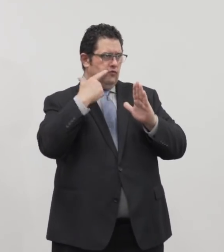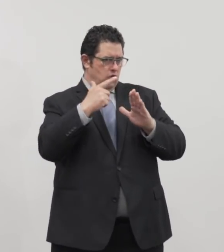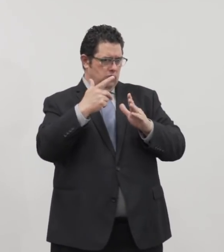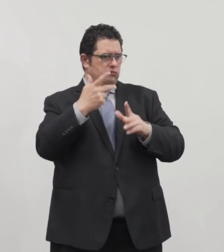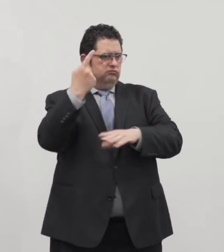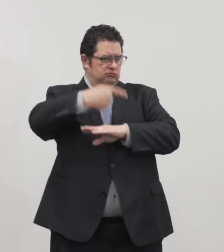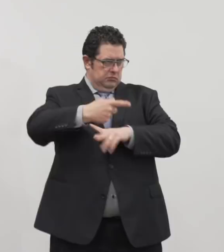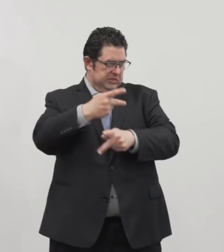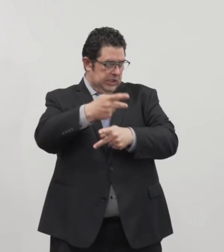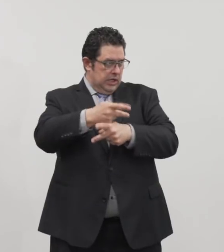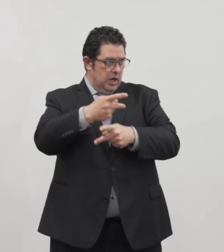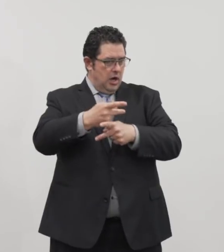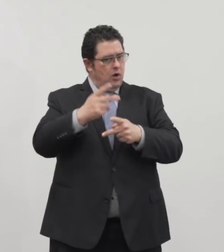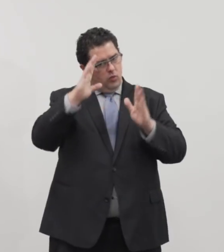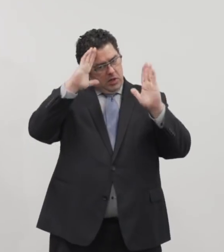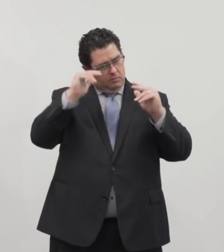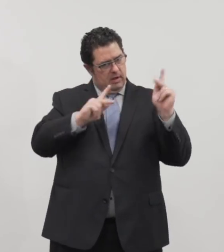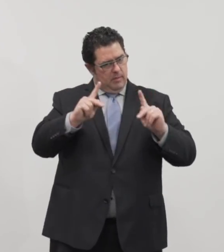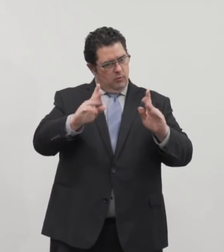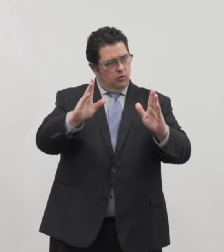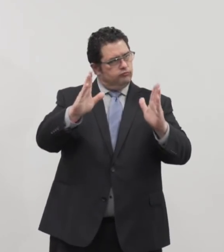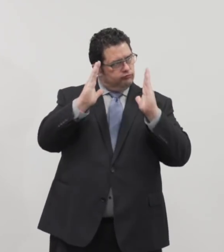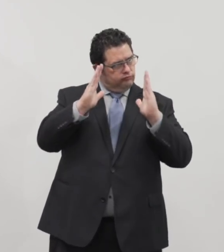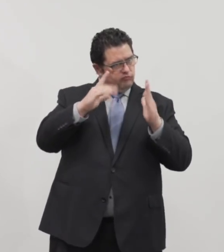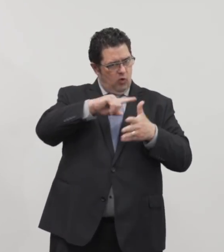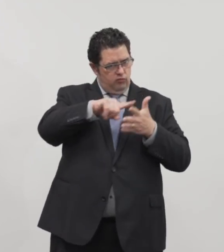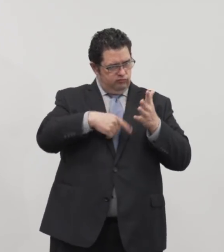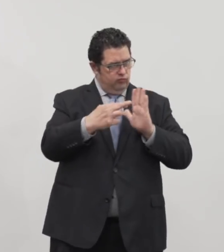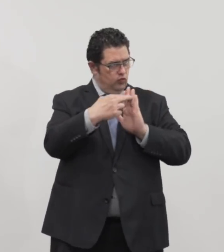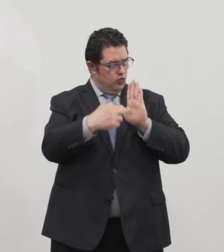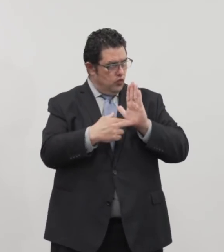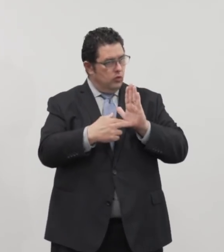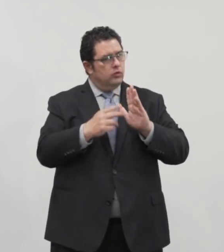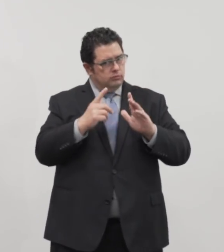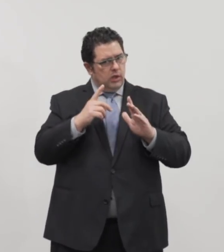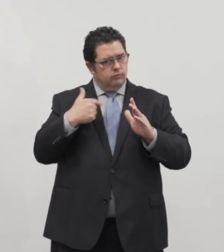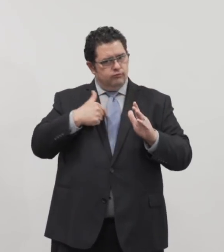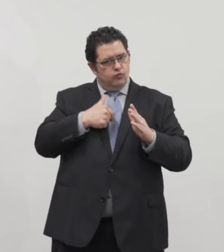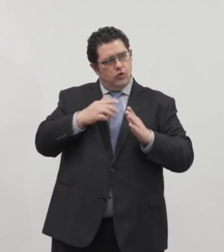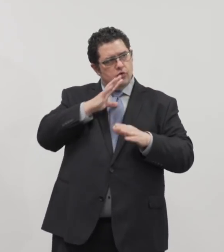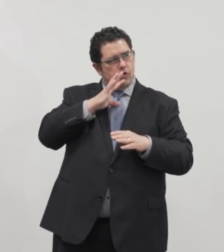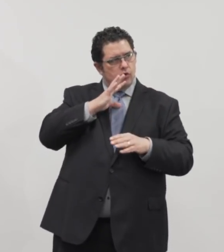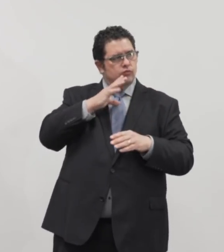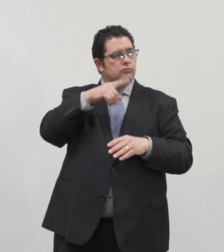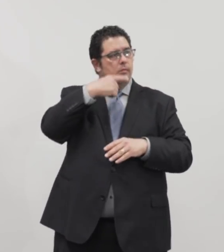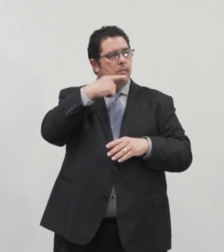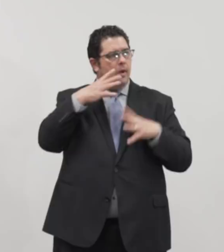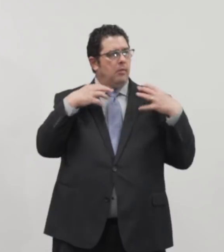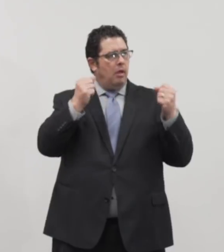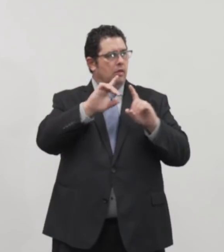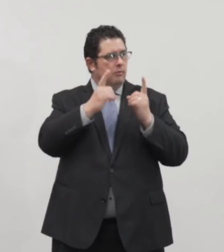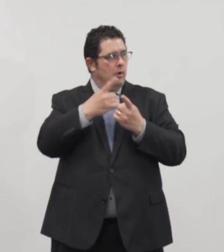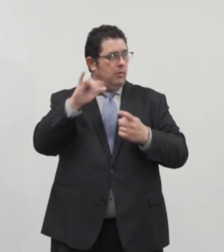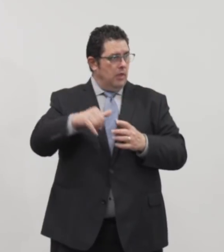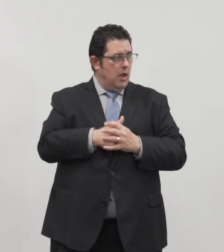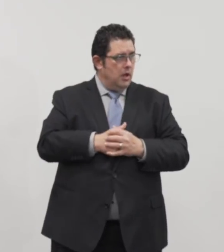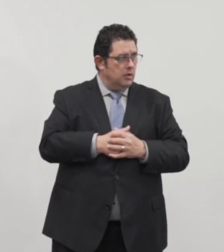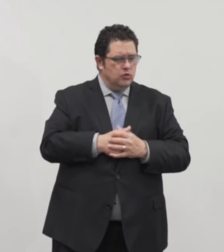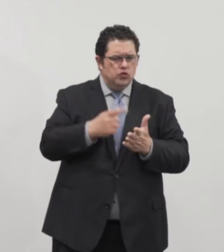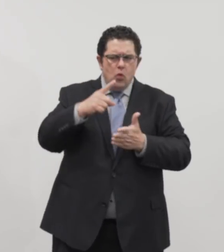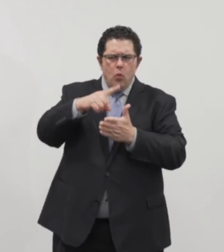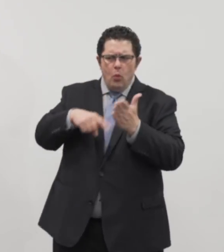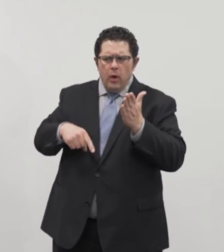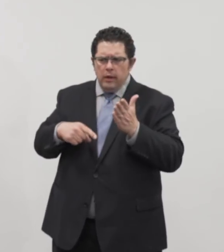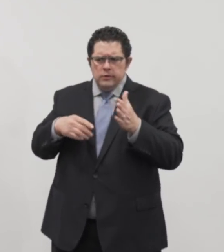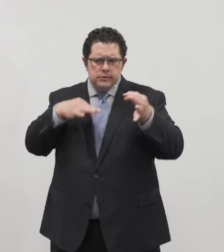would expect people to follow that guidance. But we're going to talk more to our public health department about that. And what you said, what is the